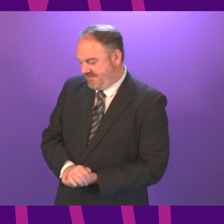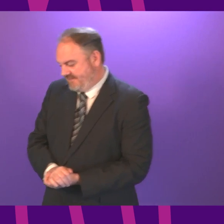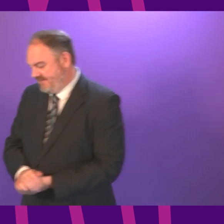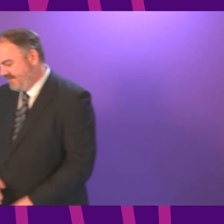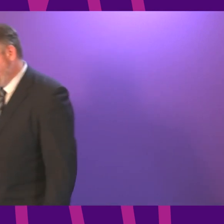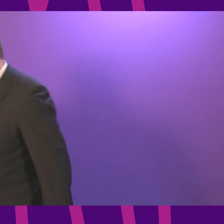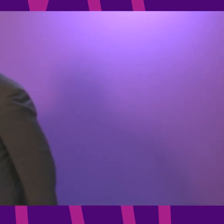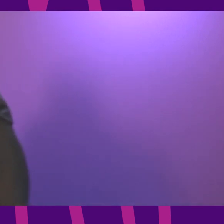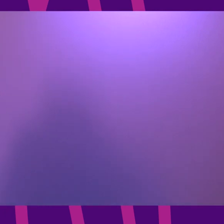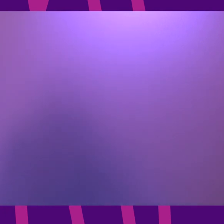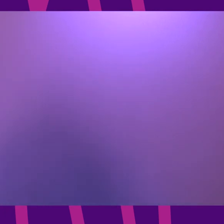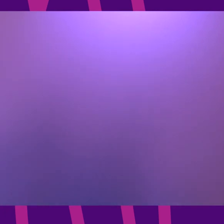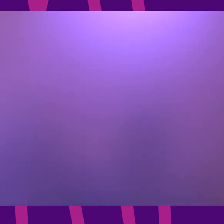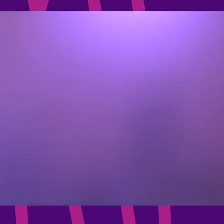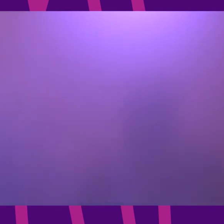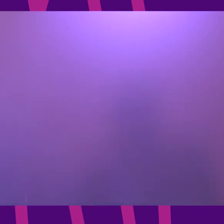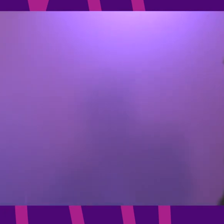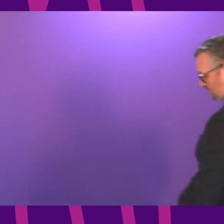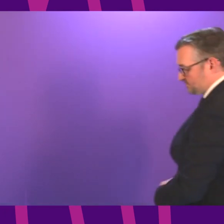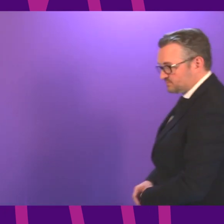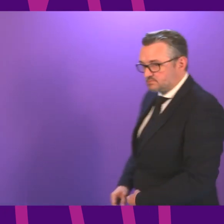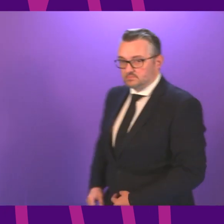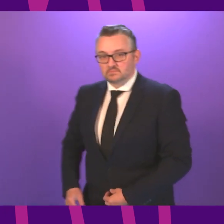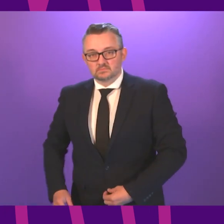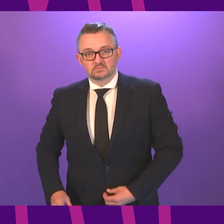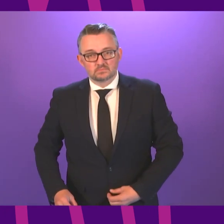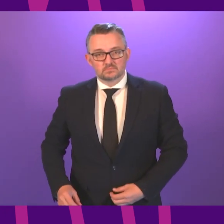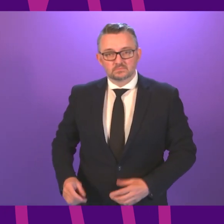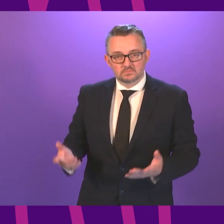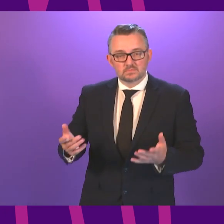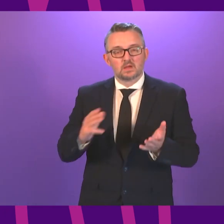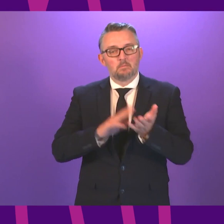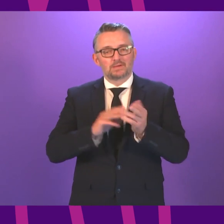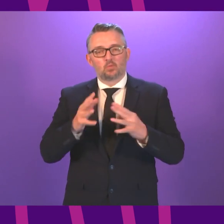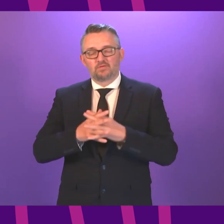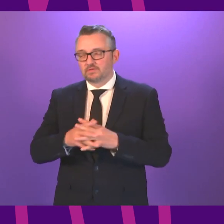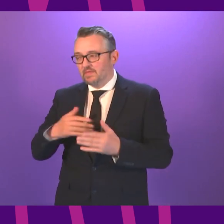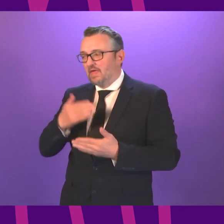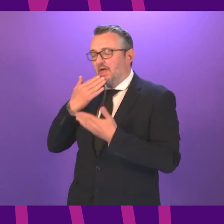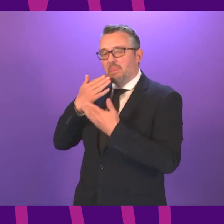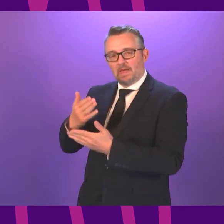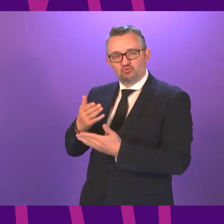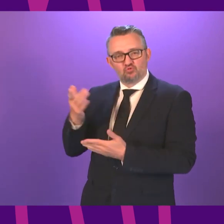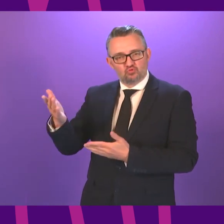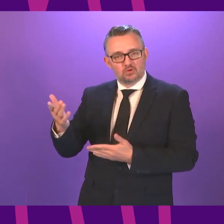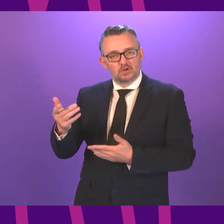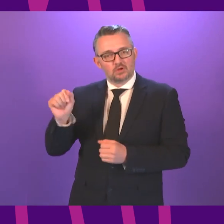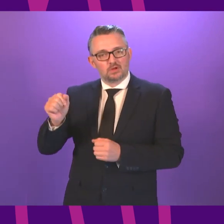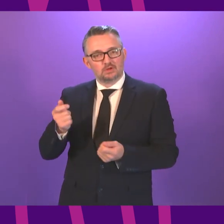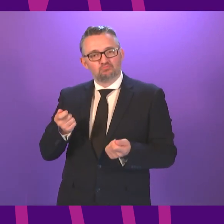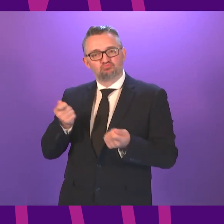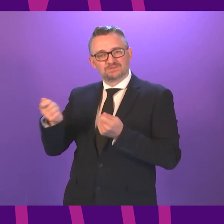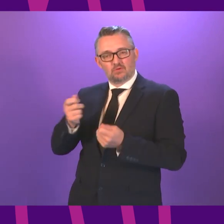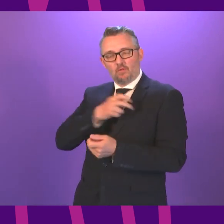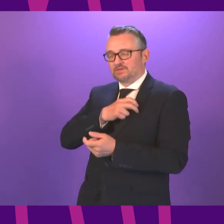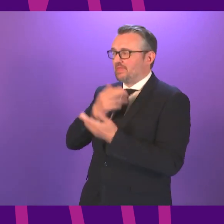Martin Whitfield to be followed by Kenneth Gibson Can I thank you presiding officer and can I extend my good wishes to you in your new role and